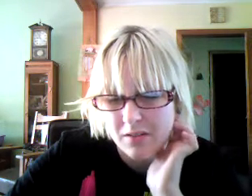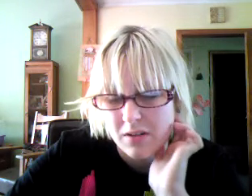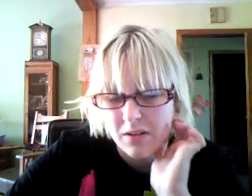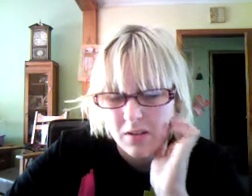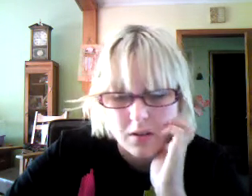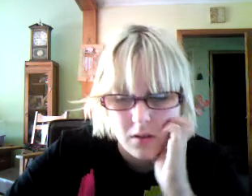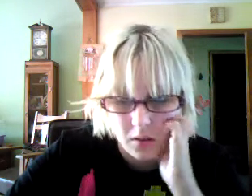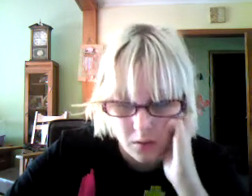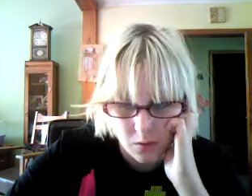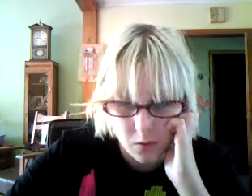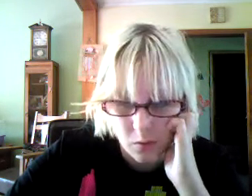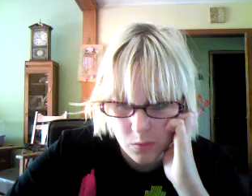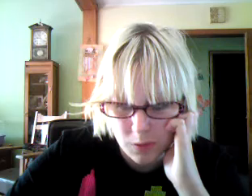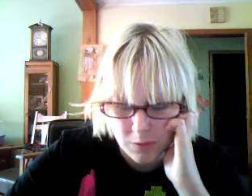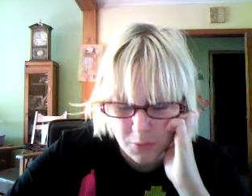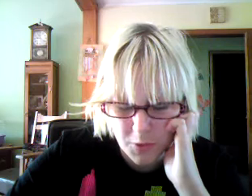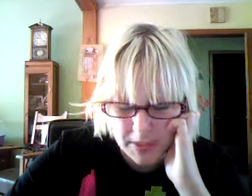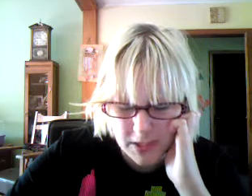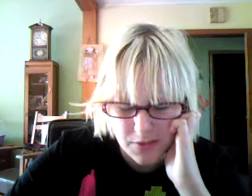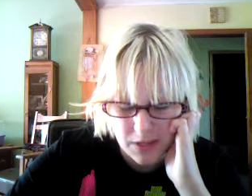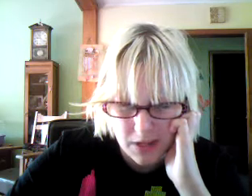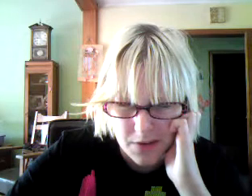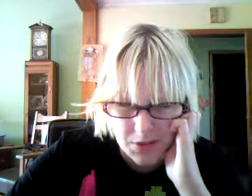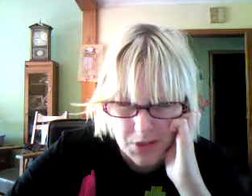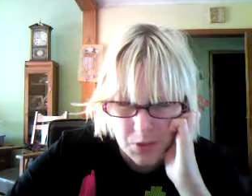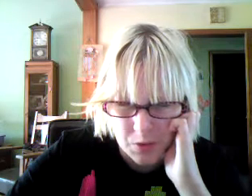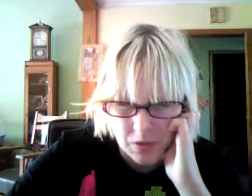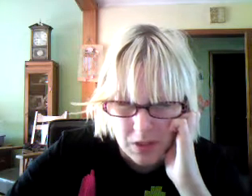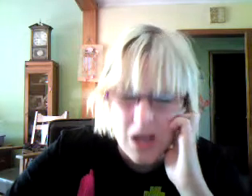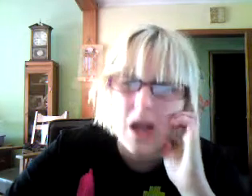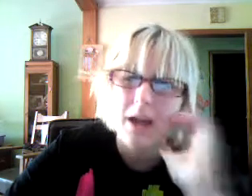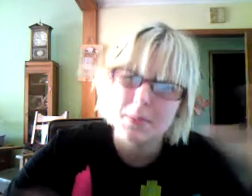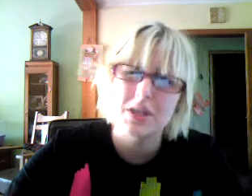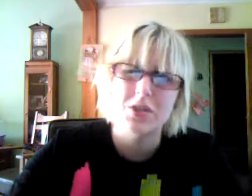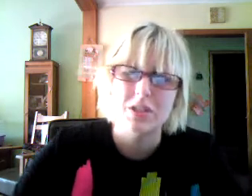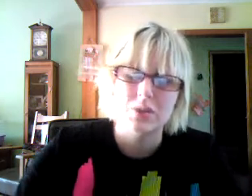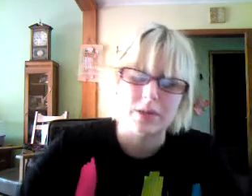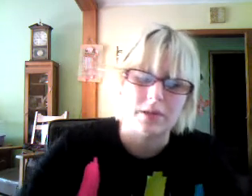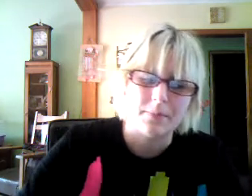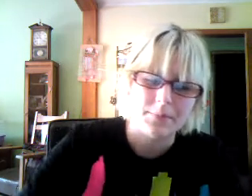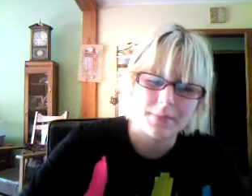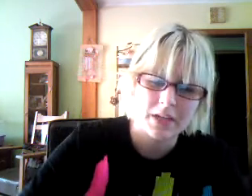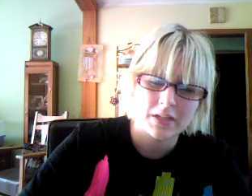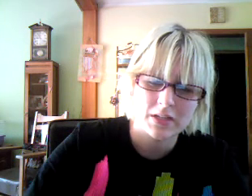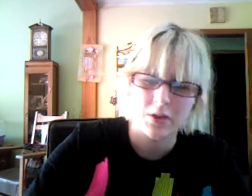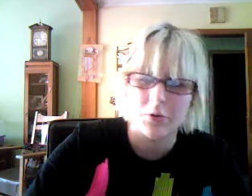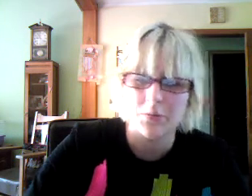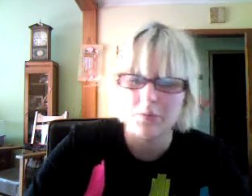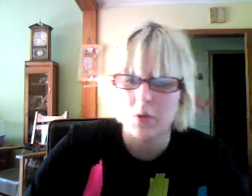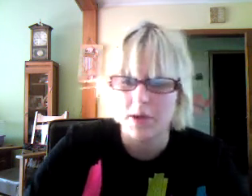1.47 in the afternoon, and I'm gonna do this quickly. So, okay,